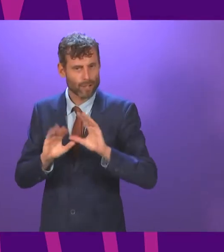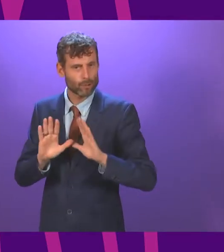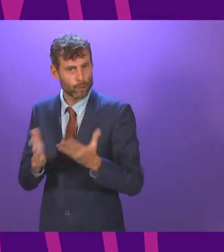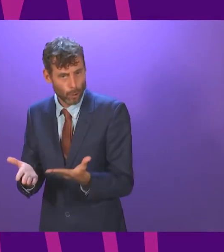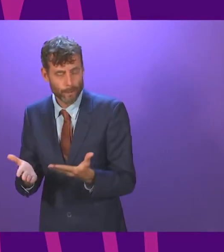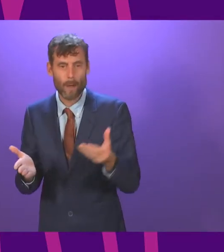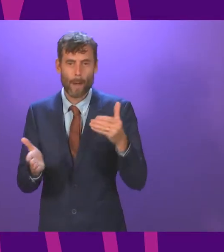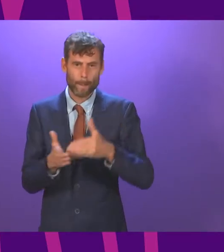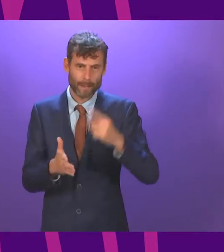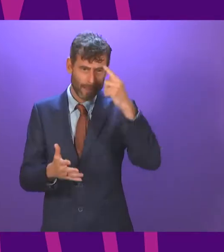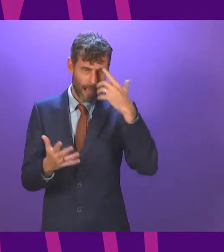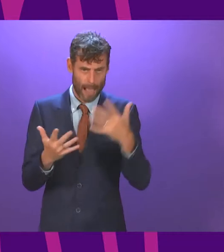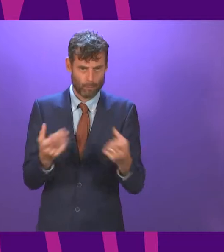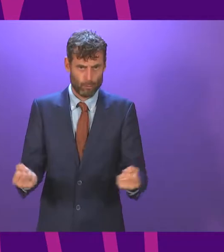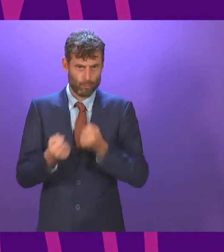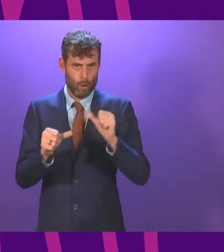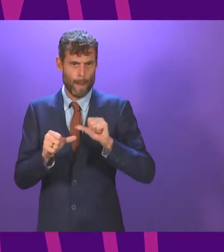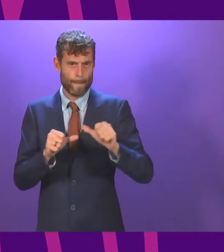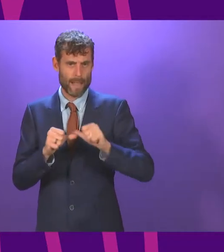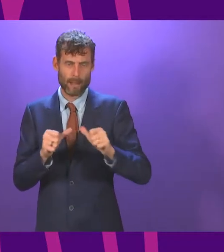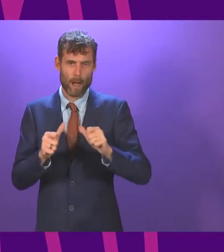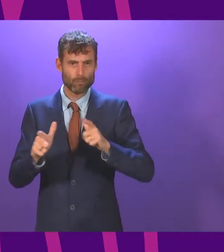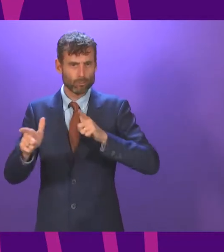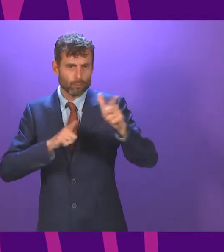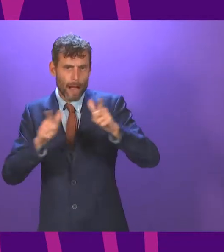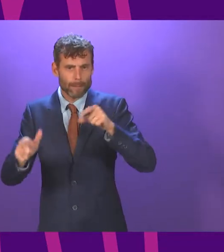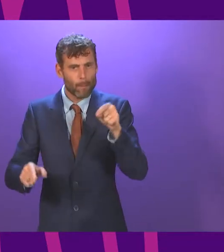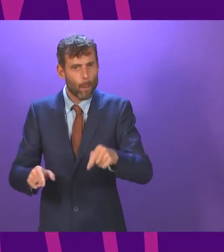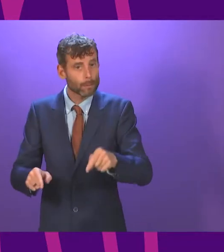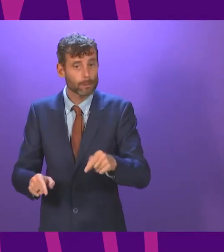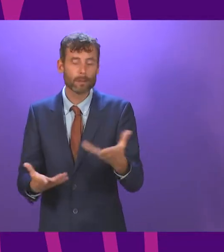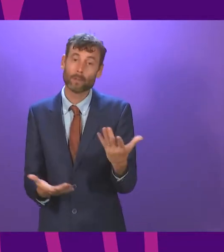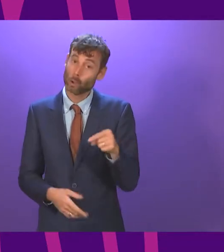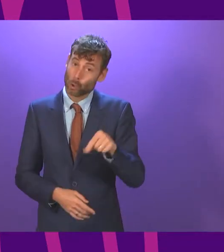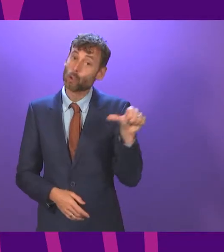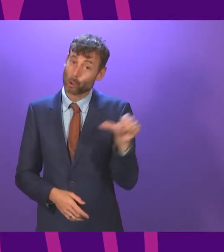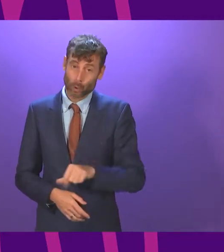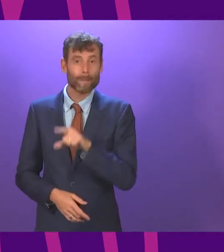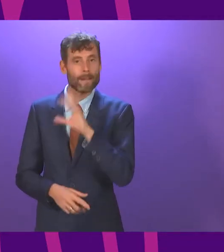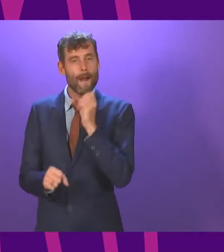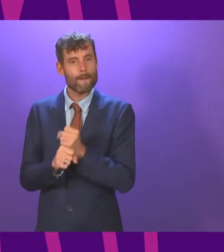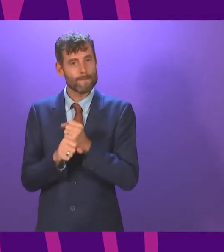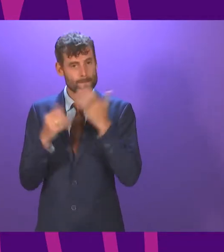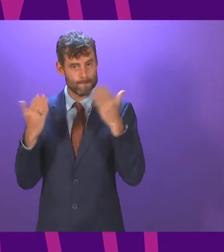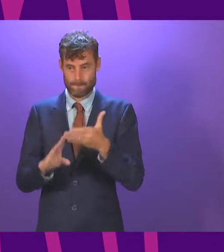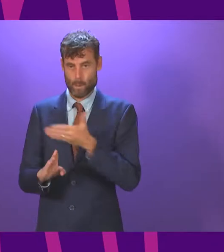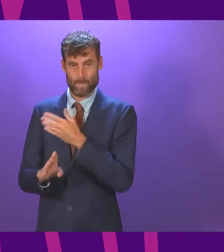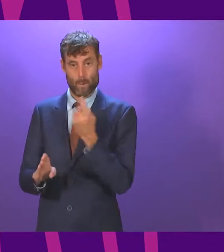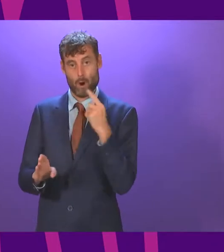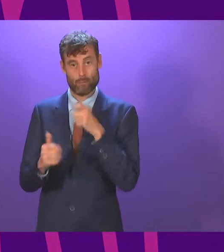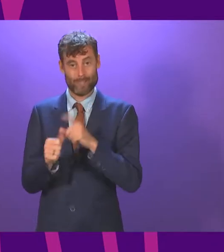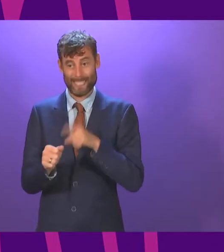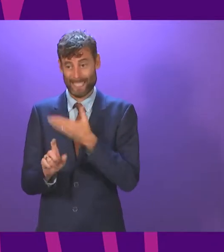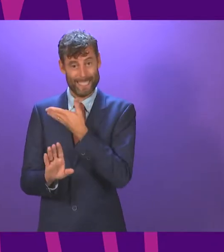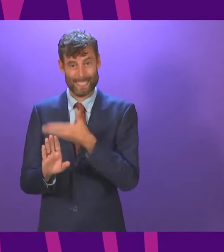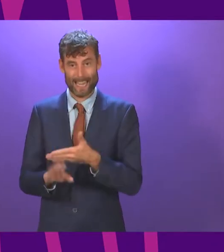transport infrastructure. These should have been the priorities of the first hundred days in government. Instead, they have gone down the route